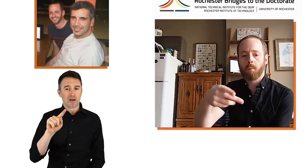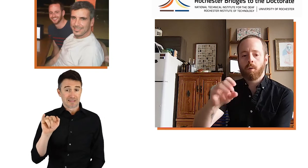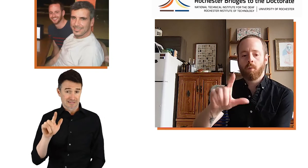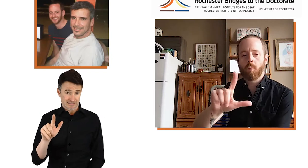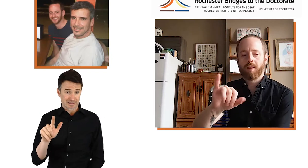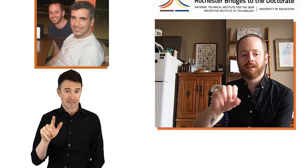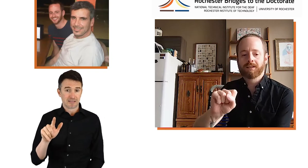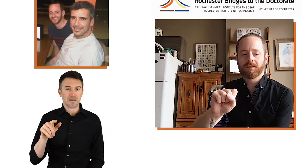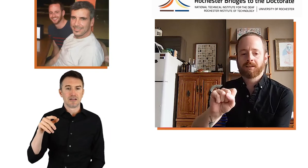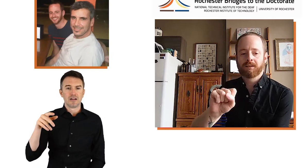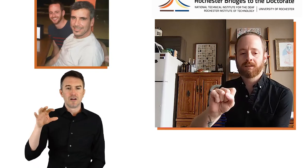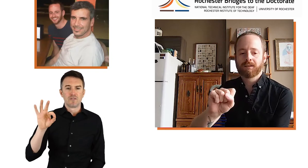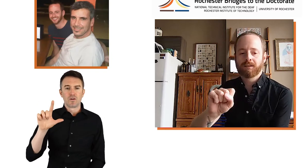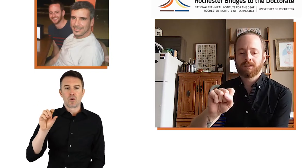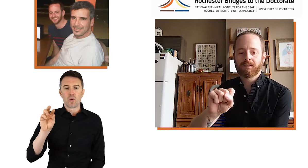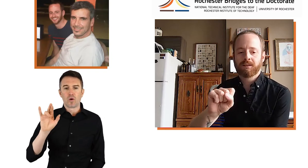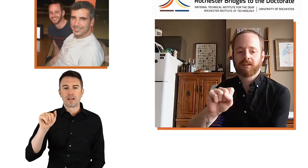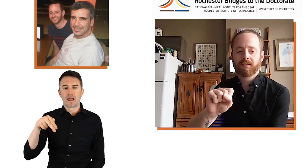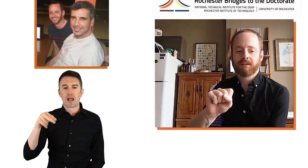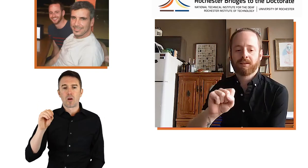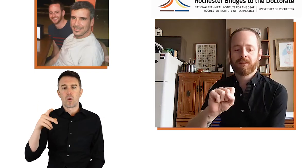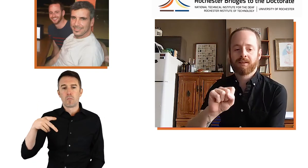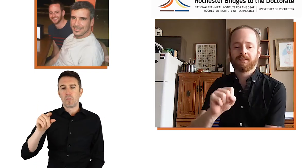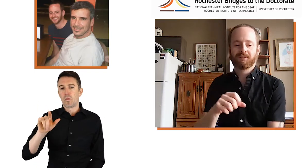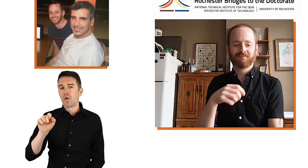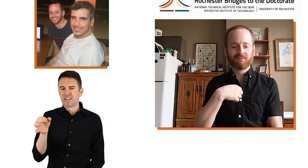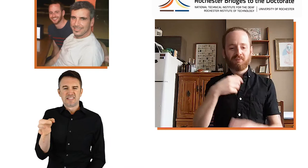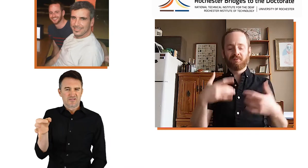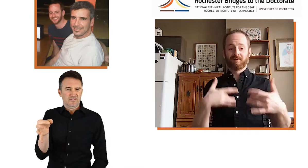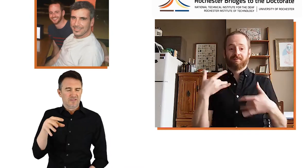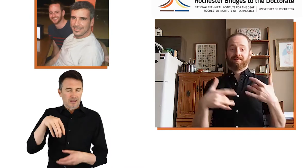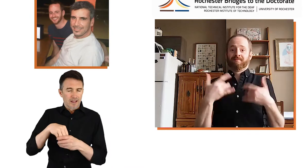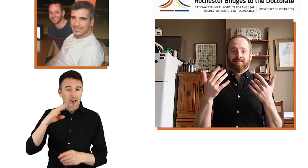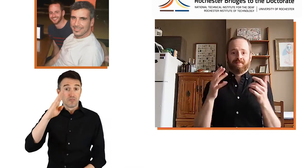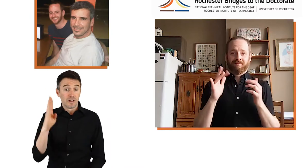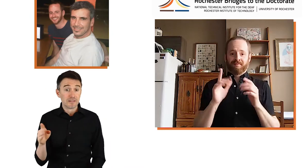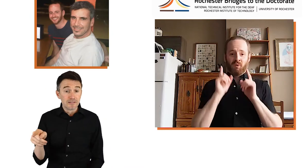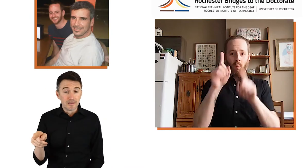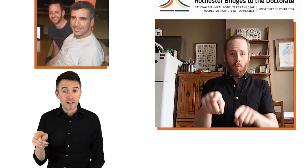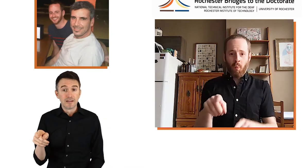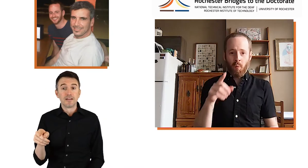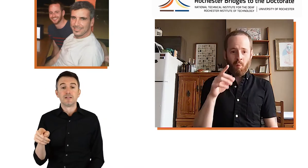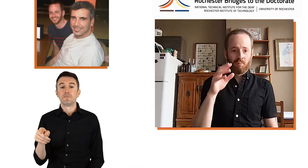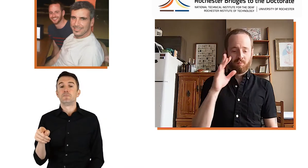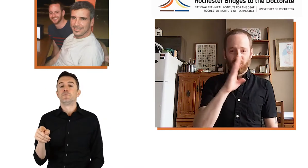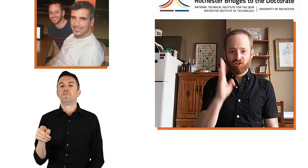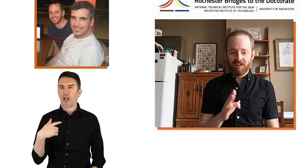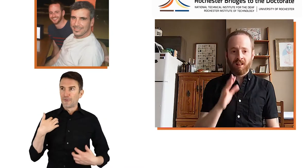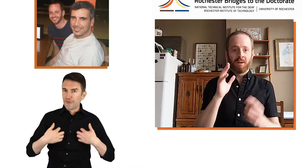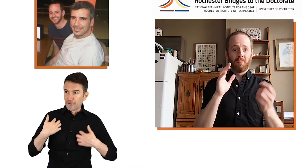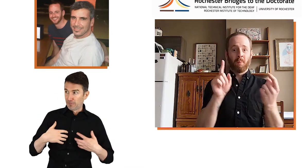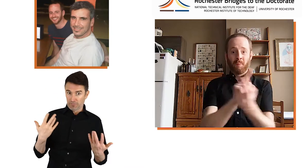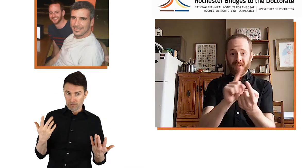Floriano Polis is where we were. And so, I was very excited to go to